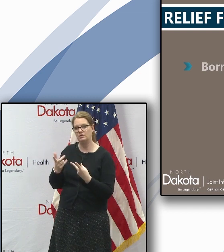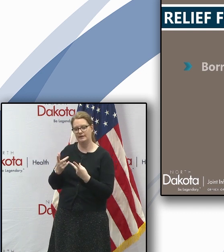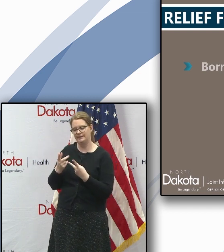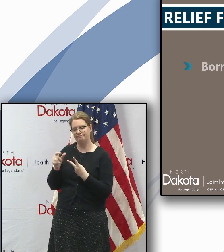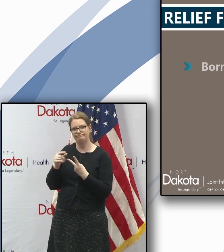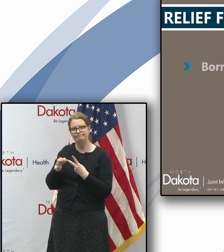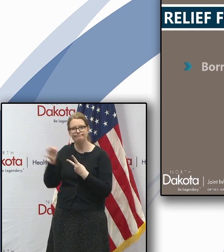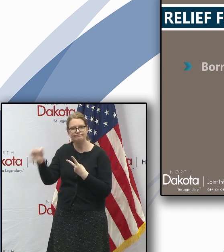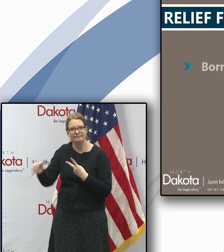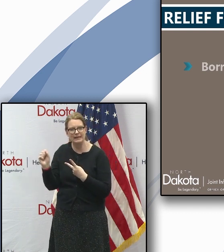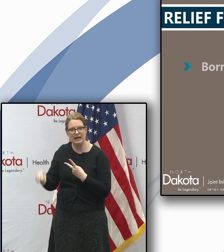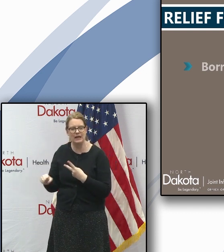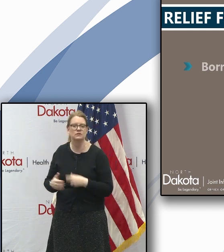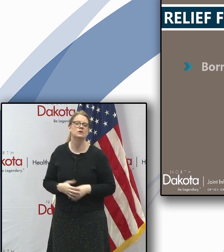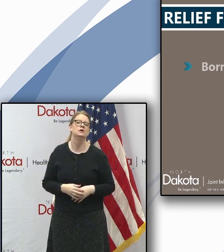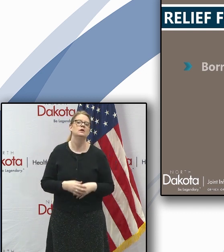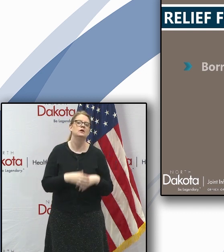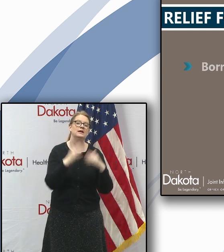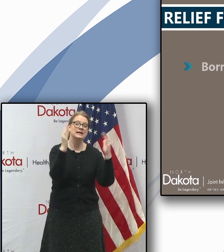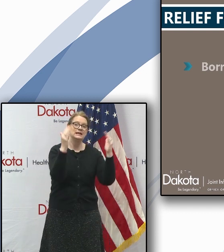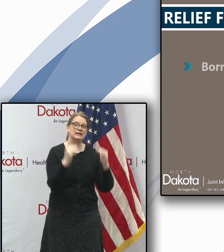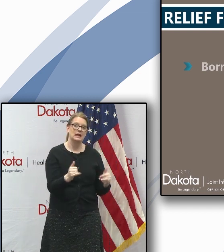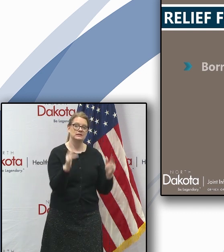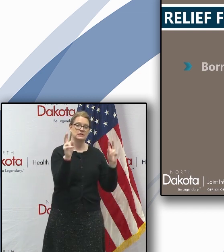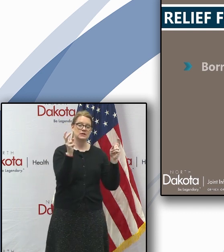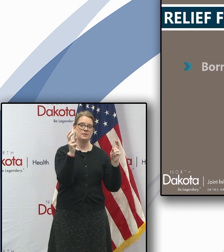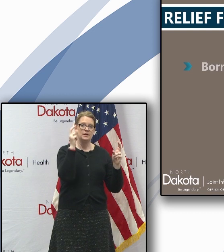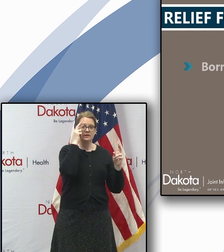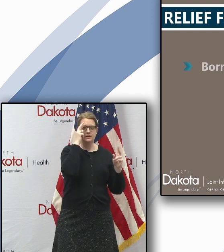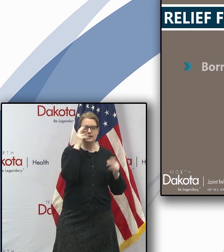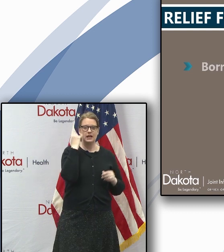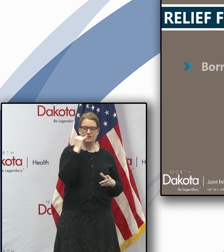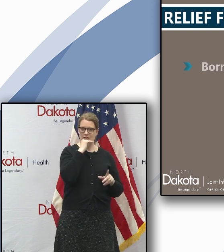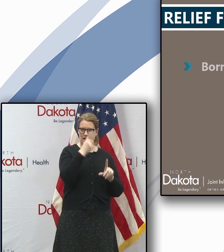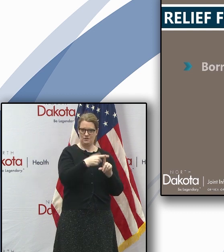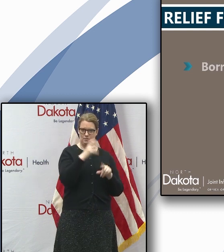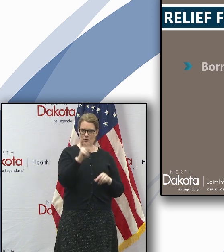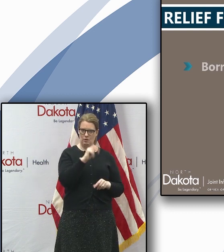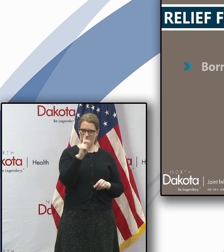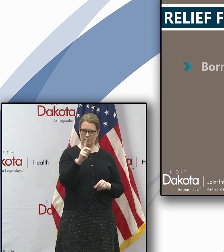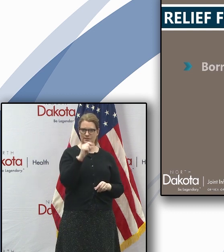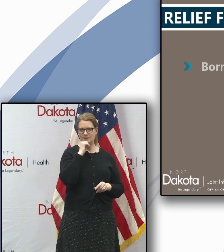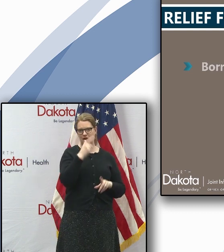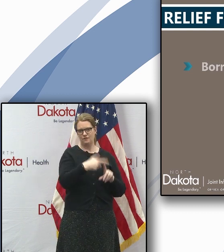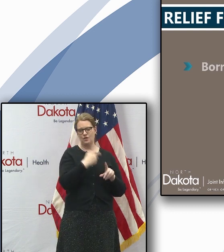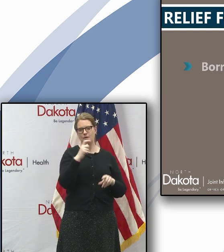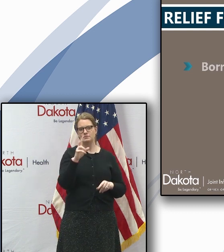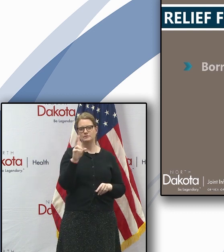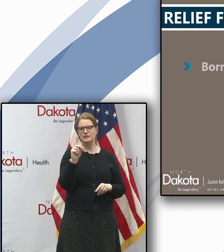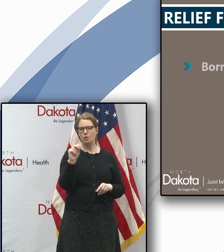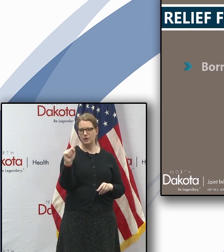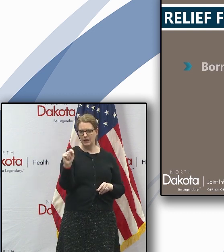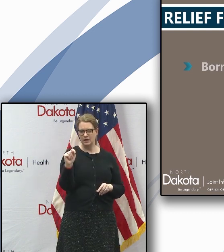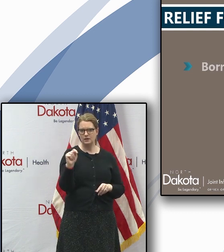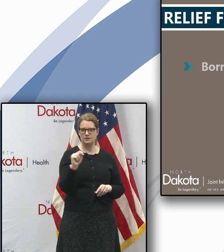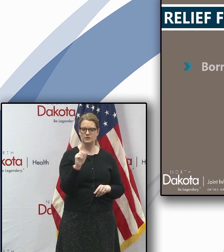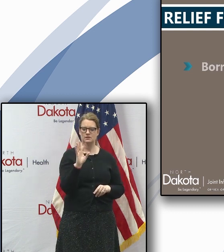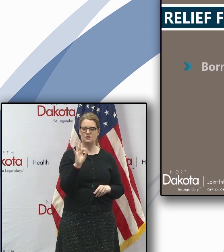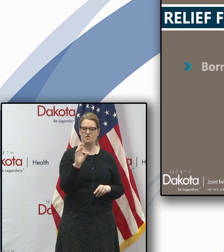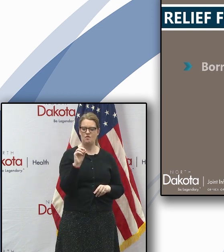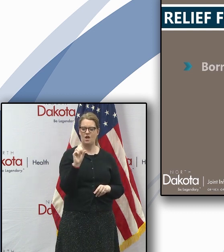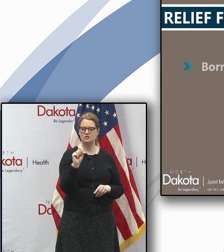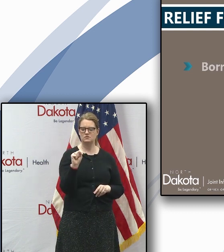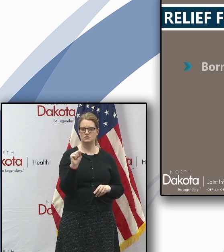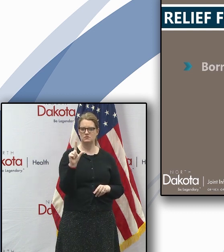next topic if you're not from north dakota or you're not from transportation you probably have never heard what a frost law